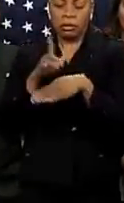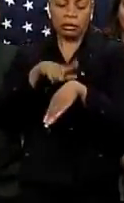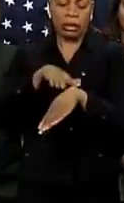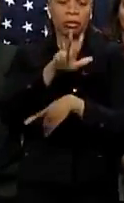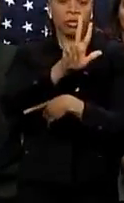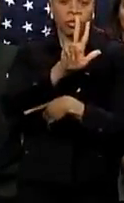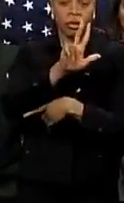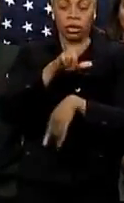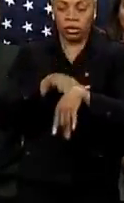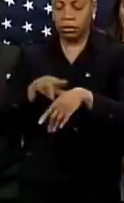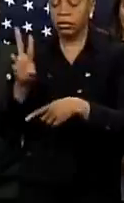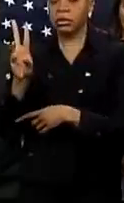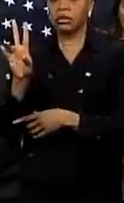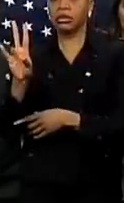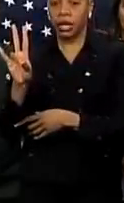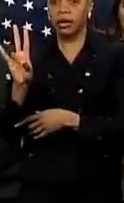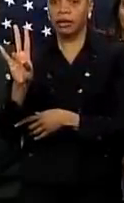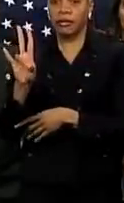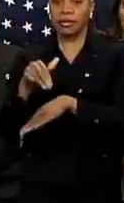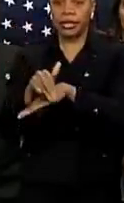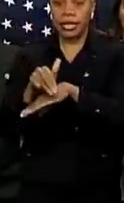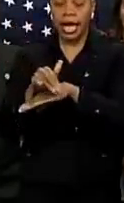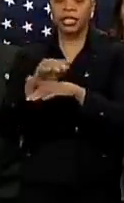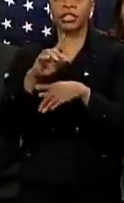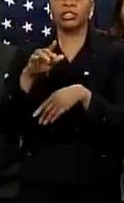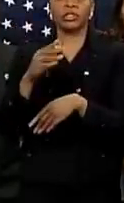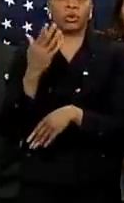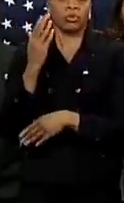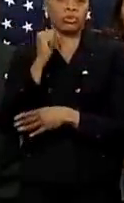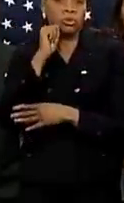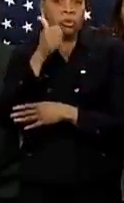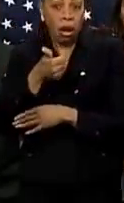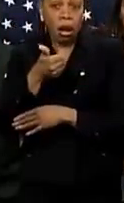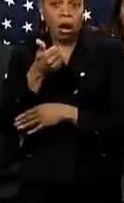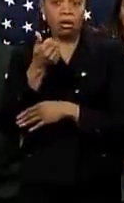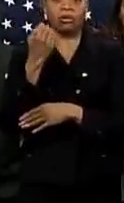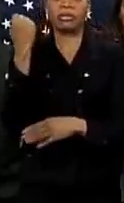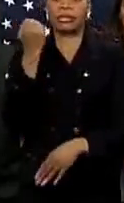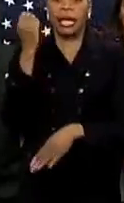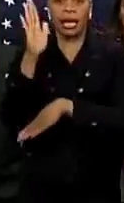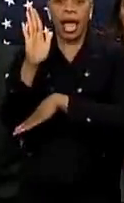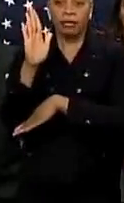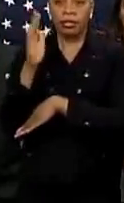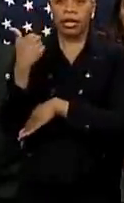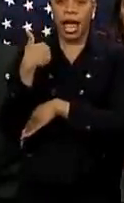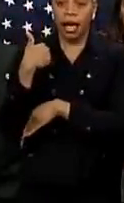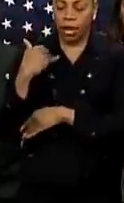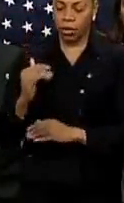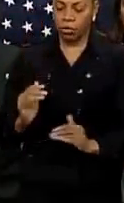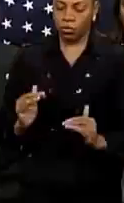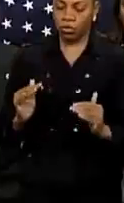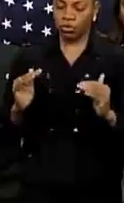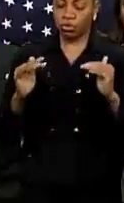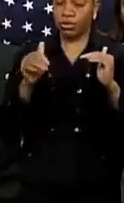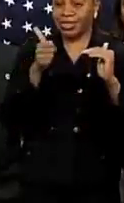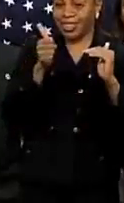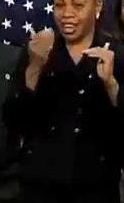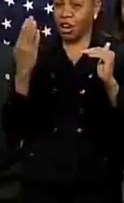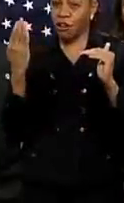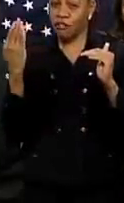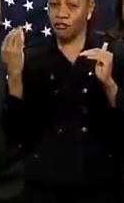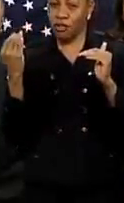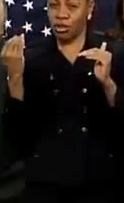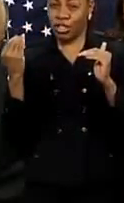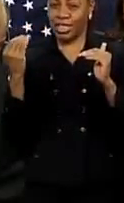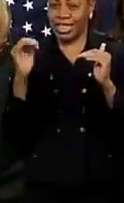tonight. And by the time the storm passes early Saturday afternoon, we're expecting to have accumulations of 10 to 14 inches across